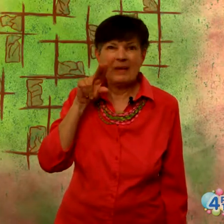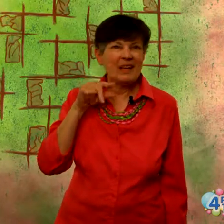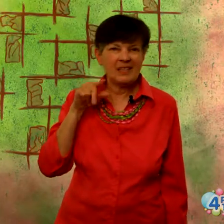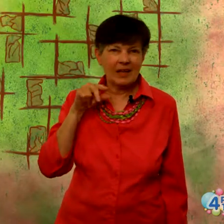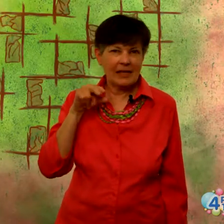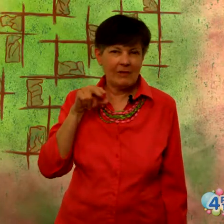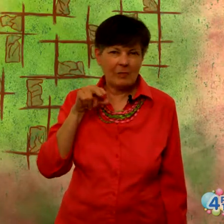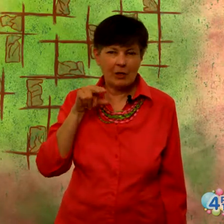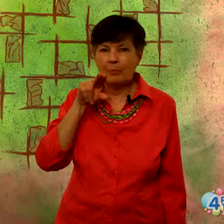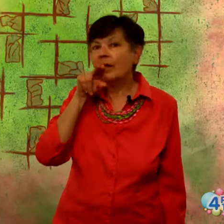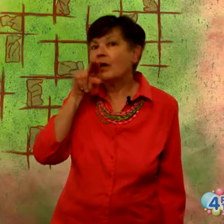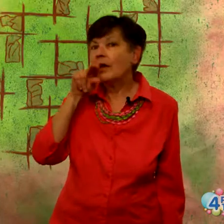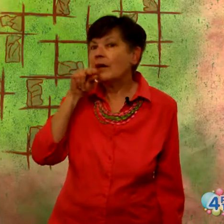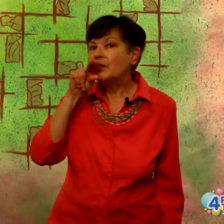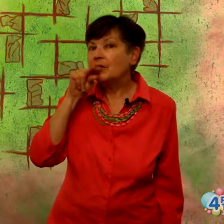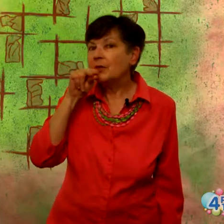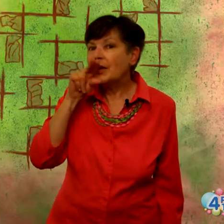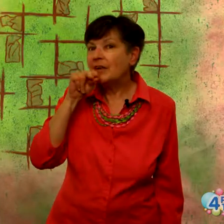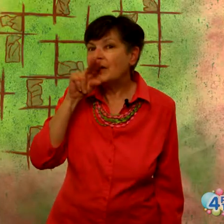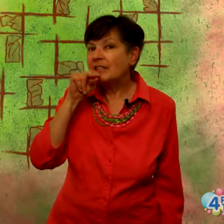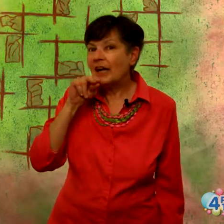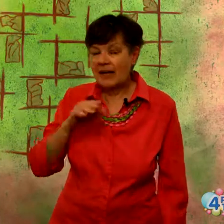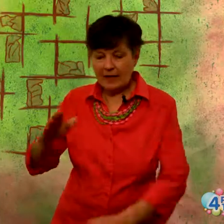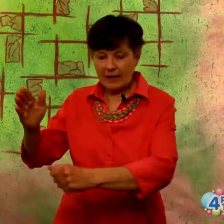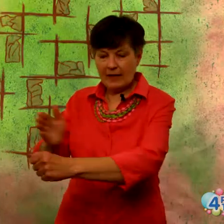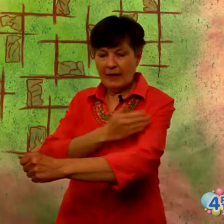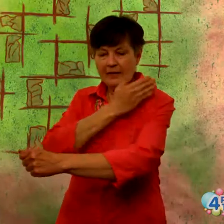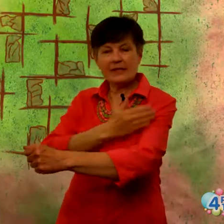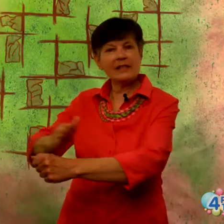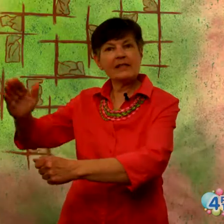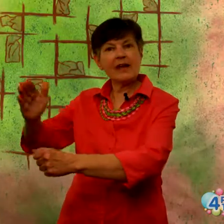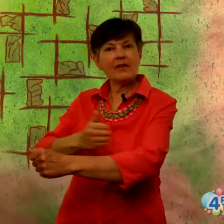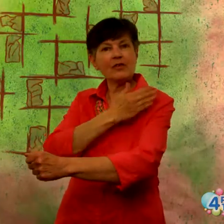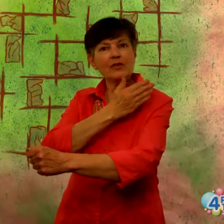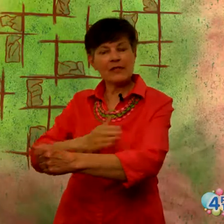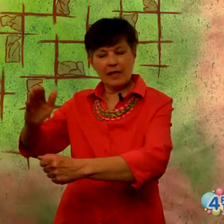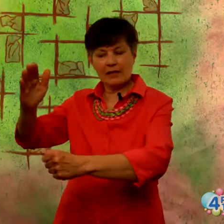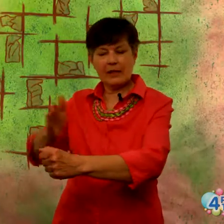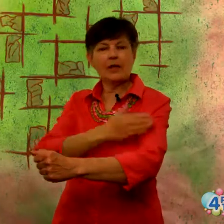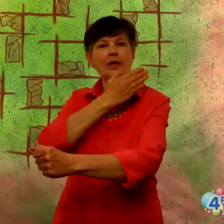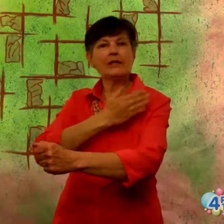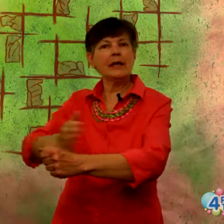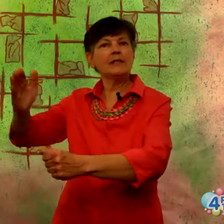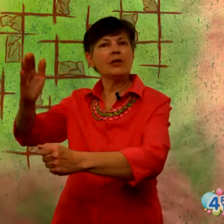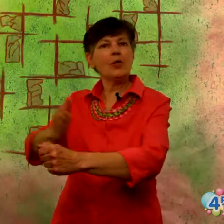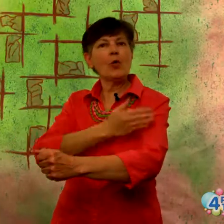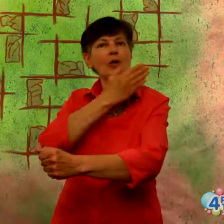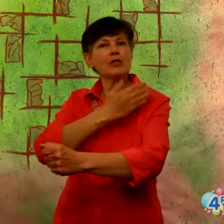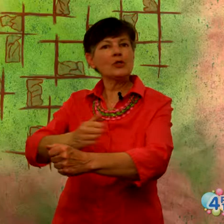because ducks have a bigger bill, do you hear the ducky? And this is a sign for sing, it's like you're conducting an orchestra.